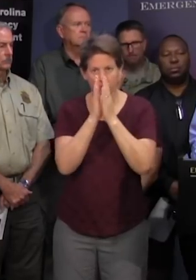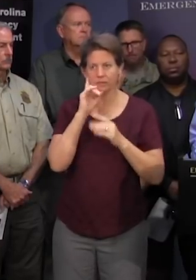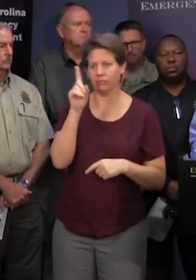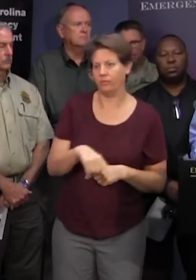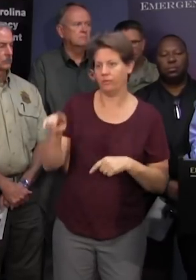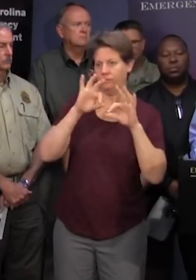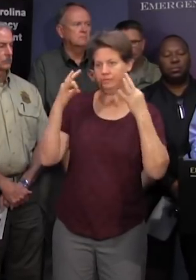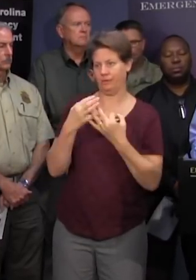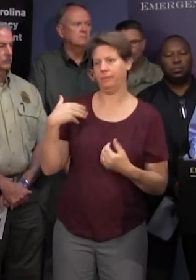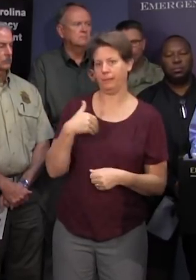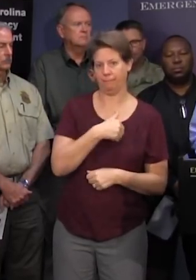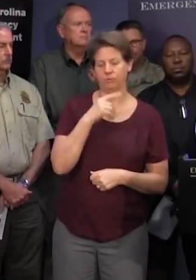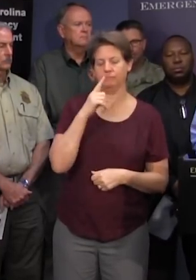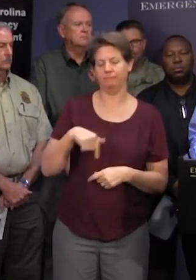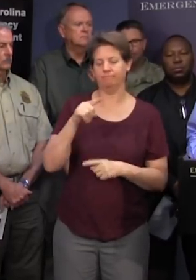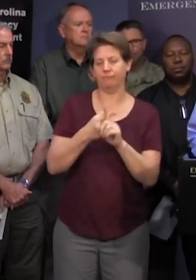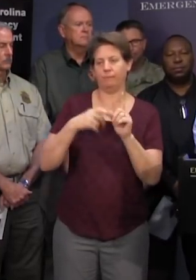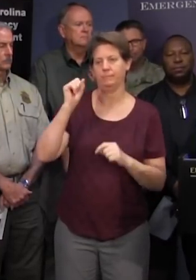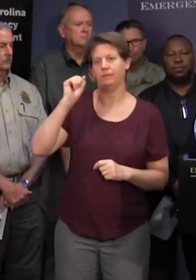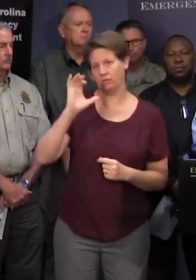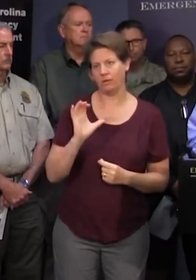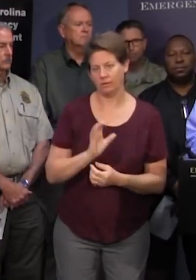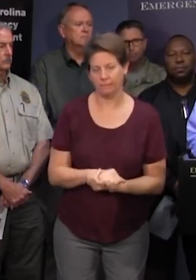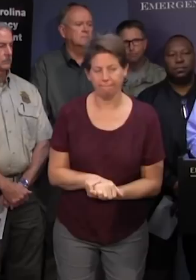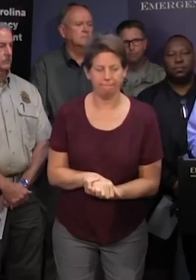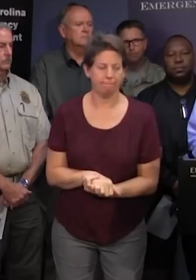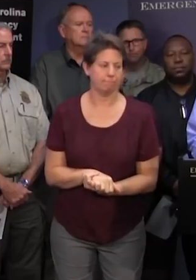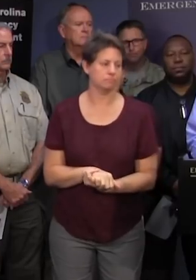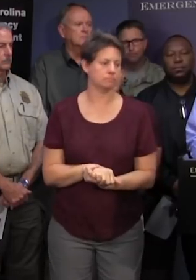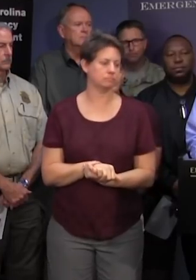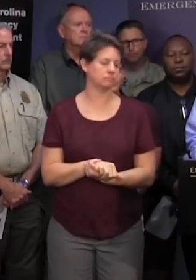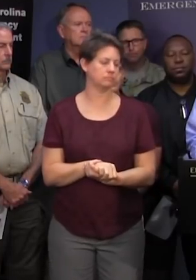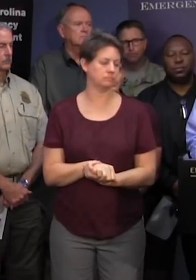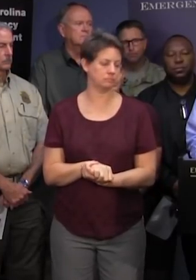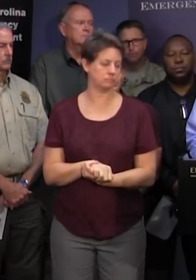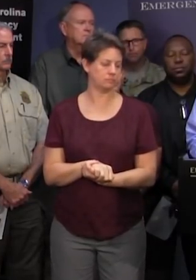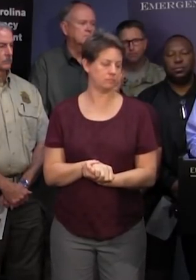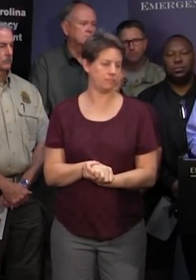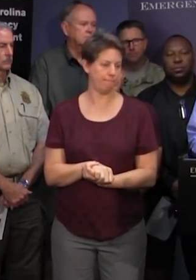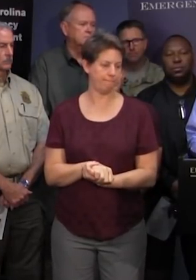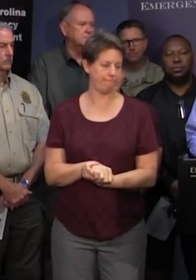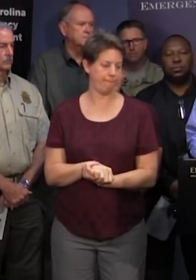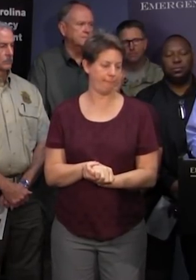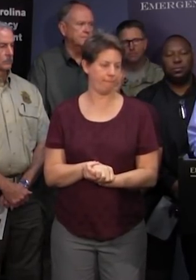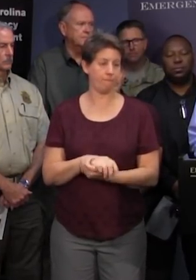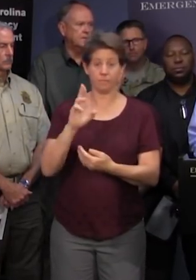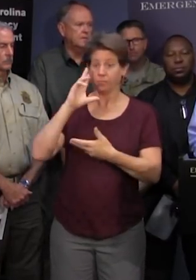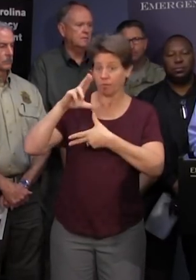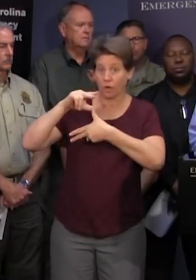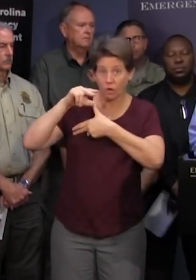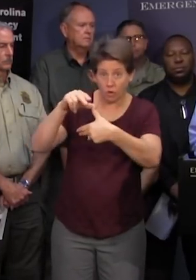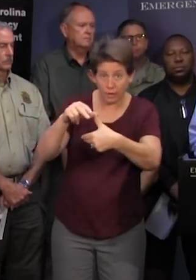these south carolinians but as you all know we have seen the end of the hurricane